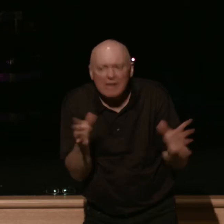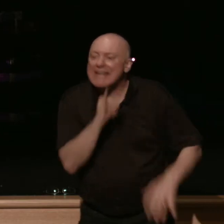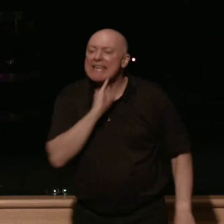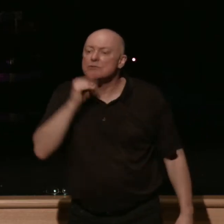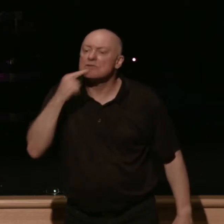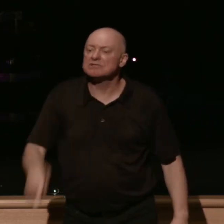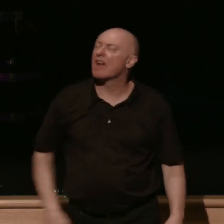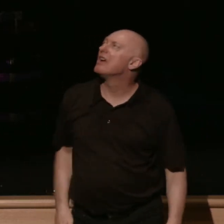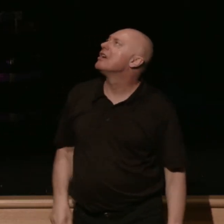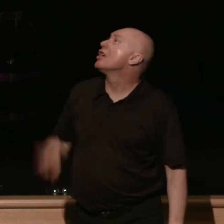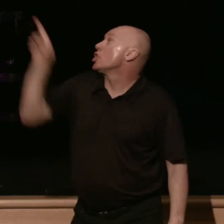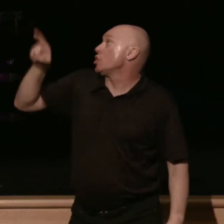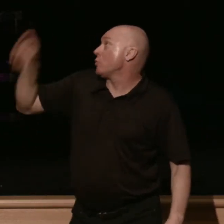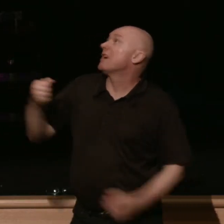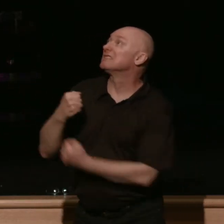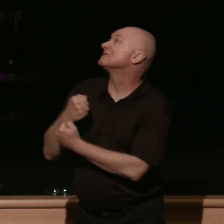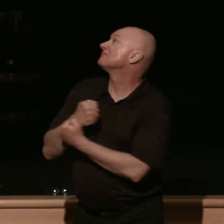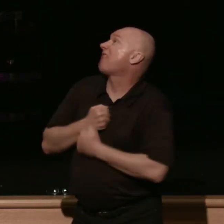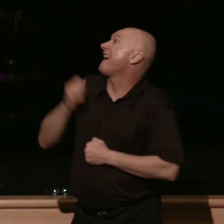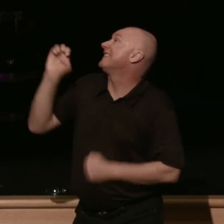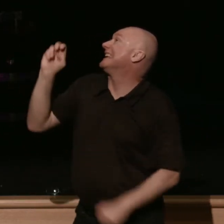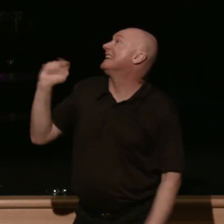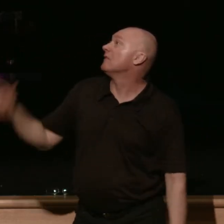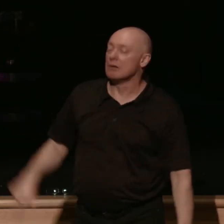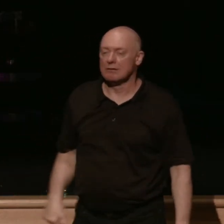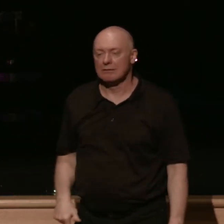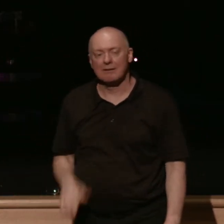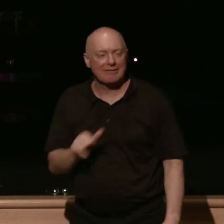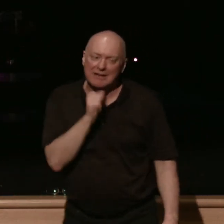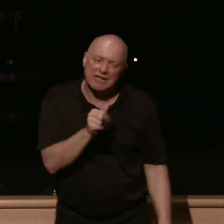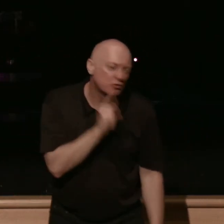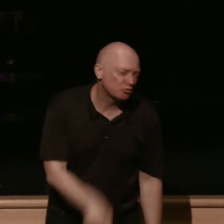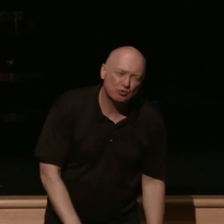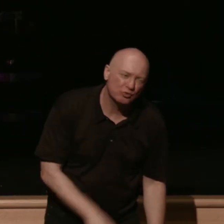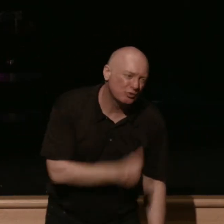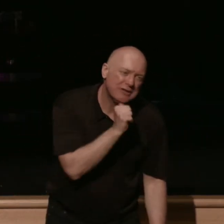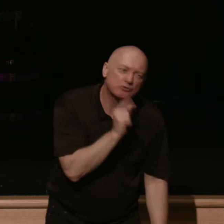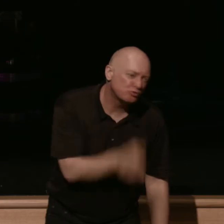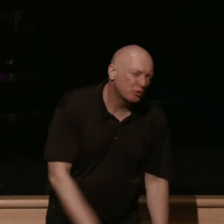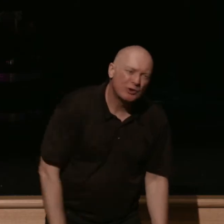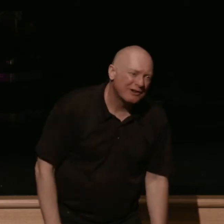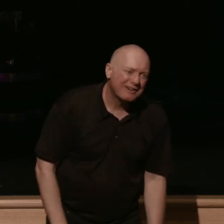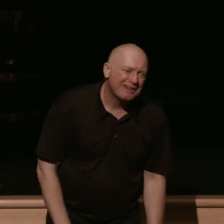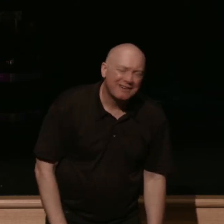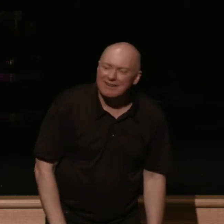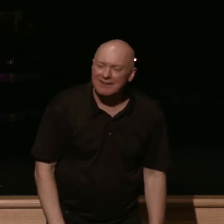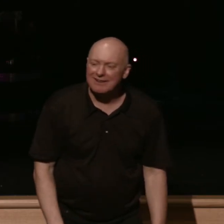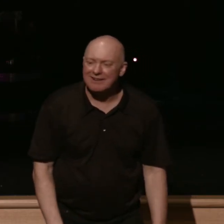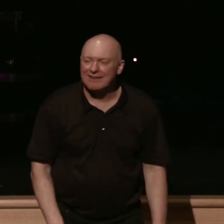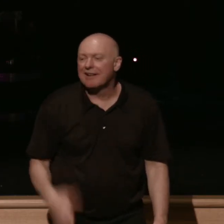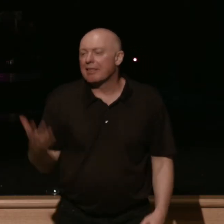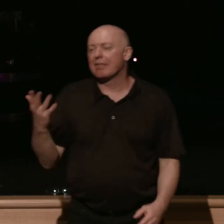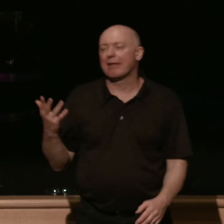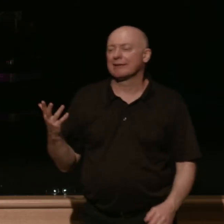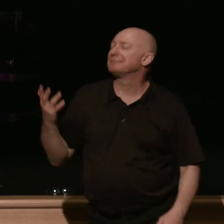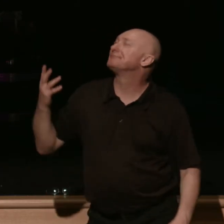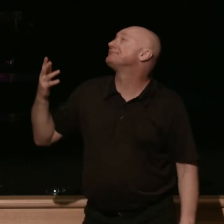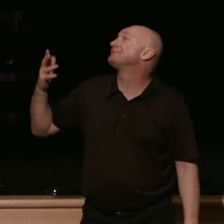must like evil they know that's not true there's a sarcastic tone to this they know the